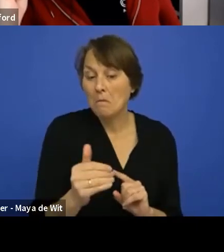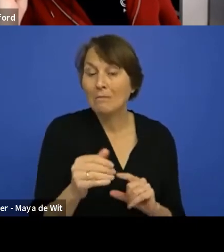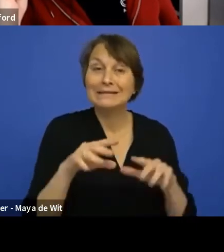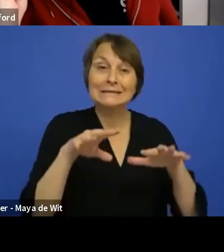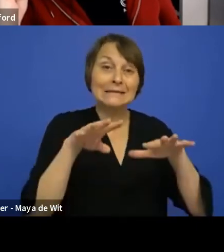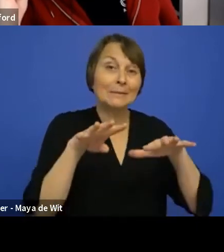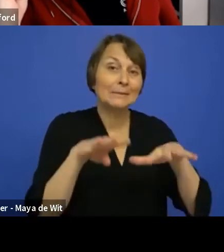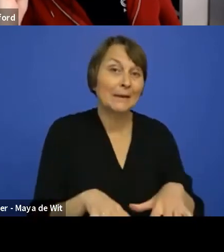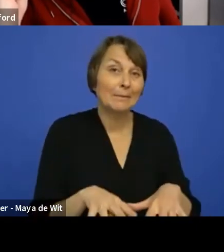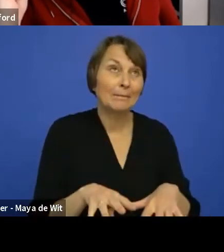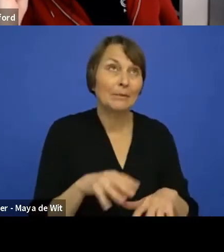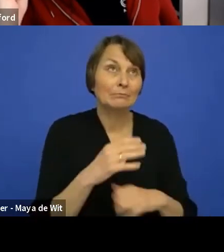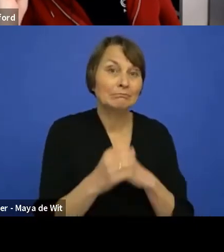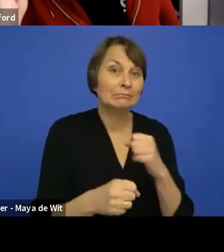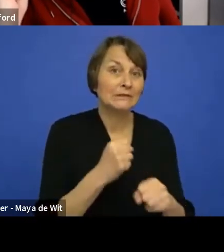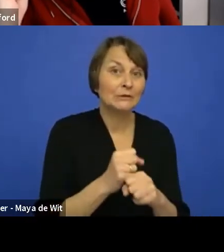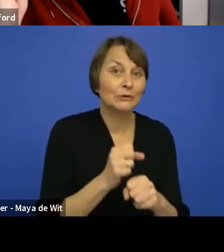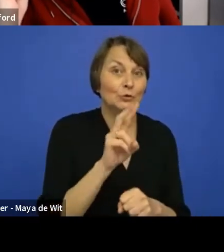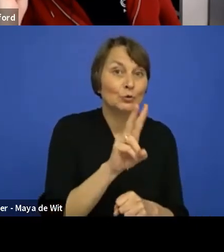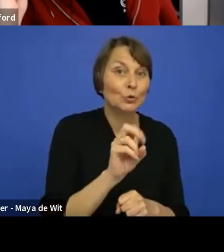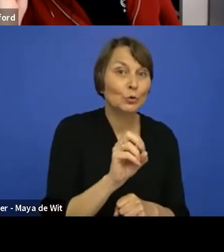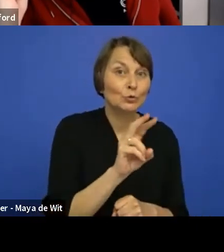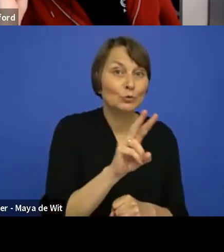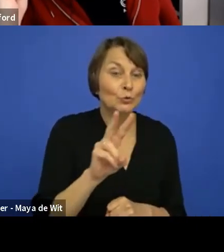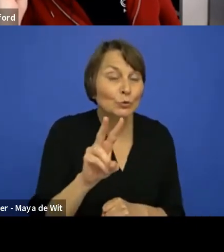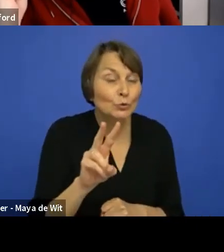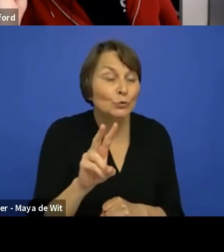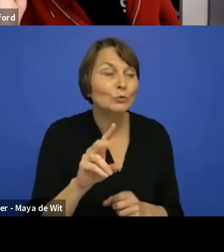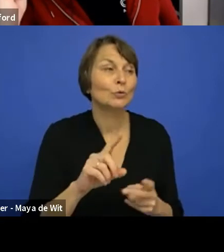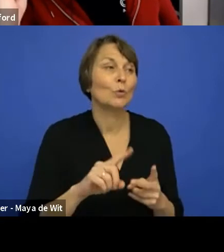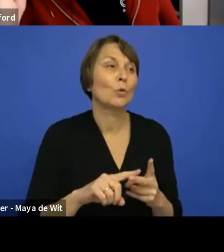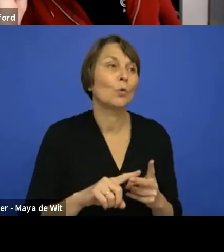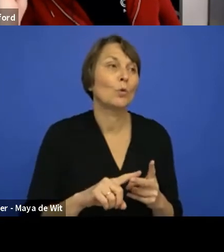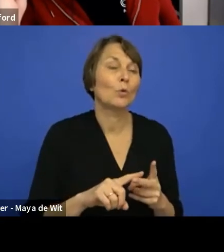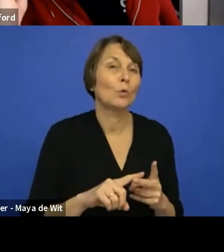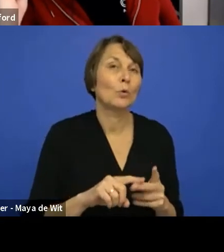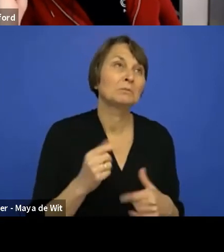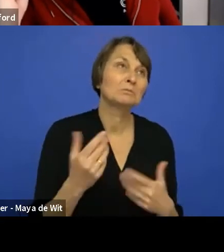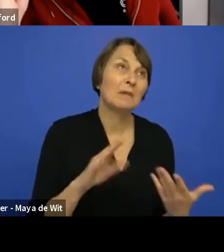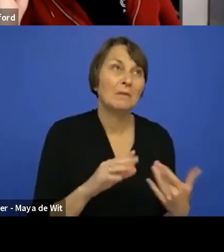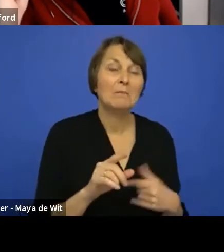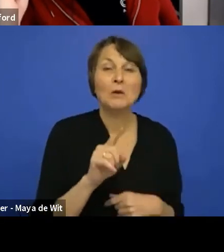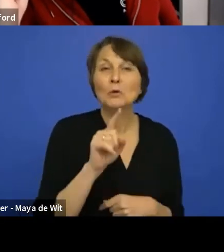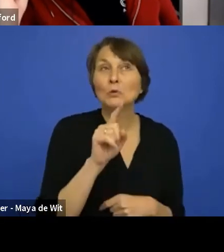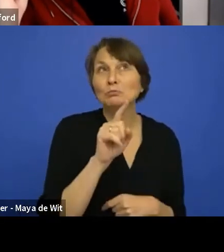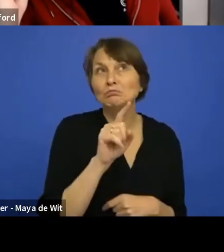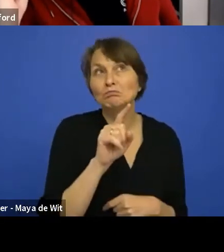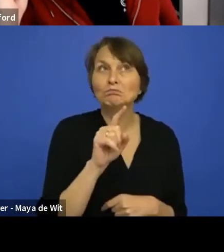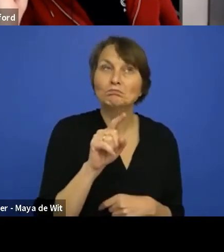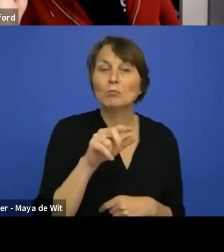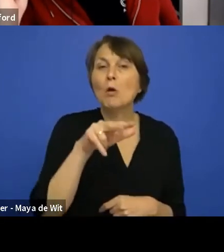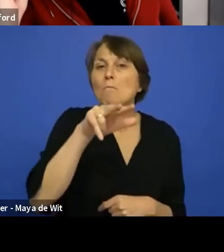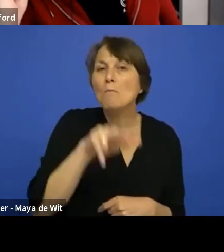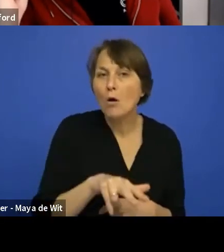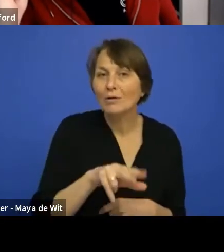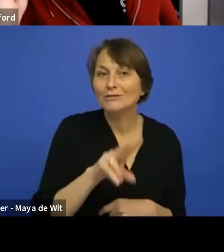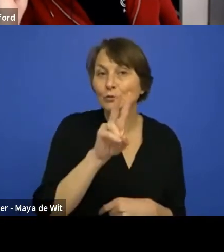maybe that or for 12, which will, which will be March 23. Uh, those would be my best guesses as of now. Uh,